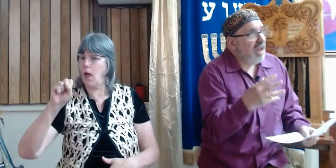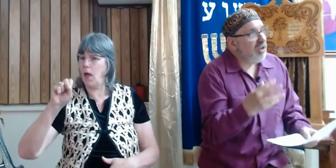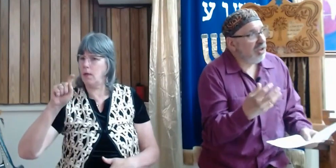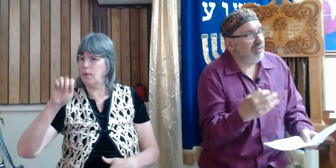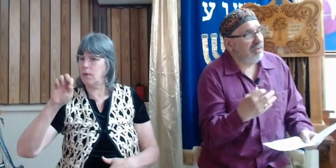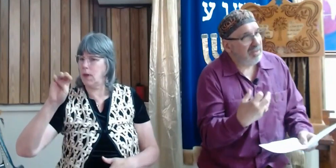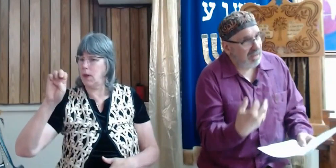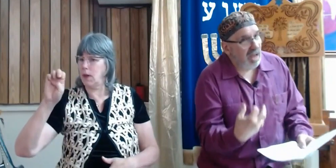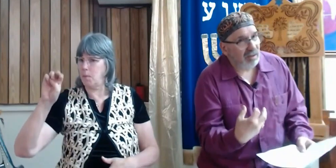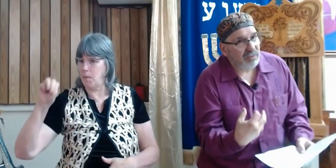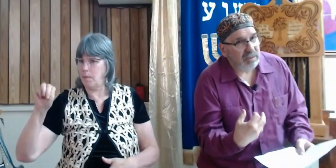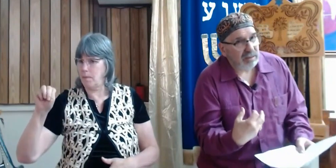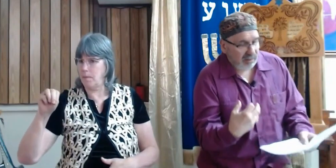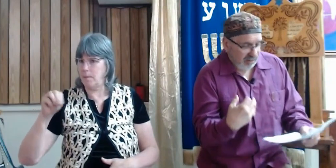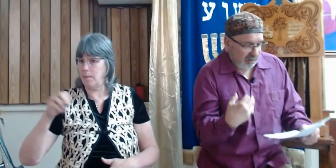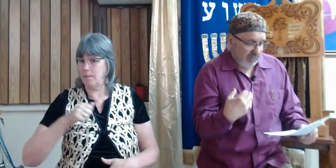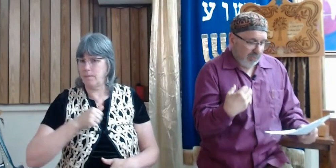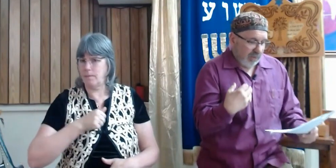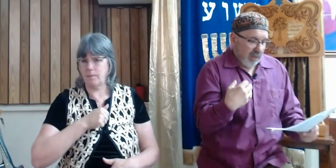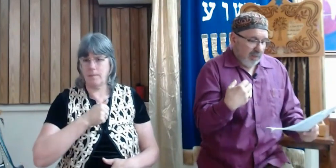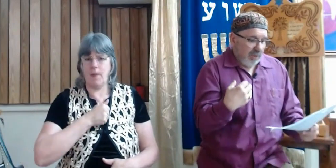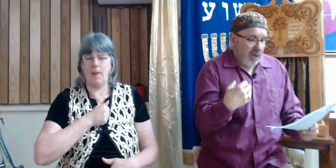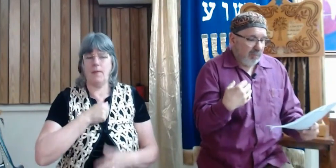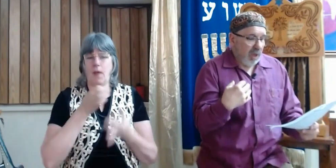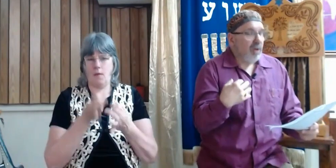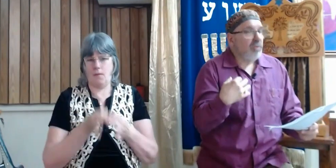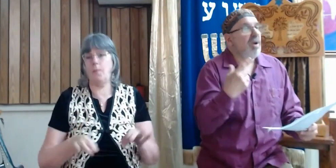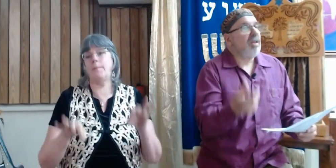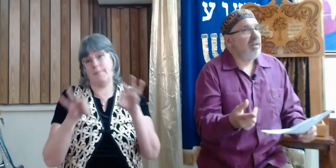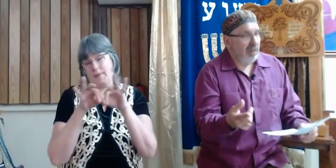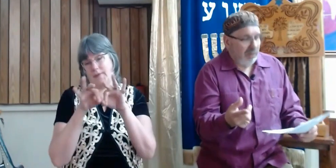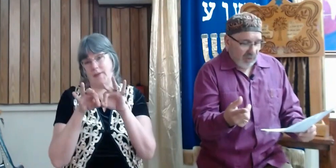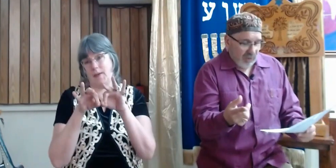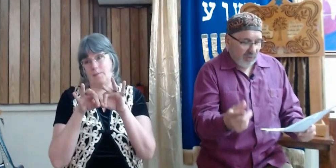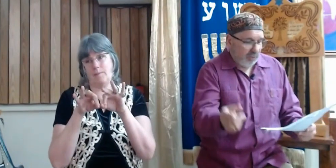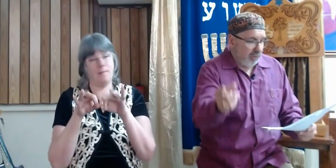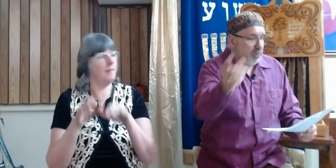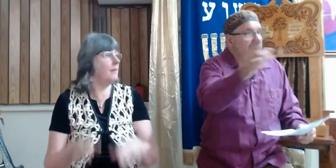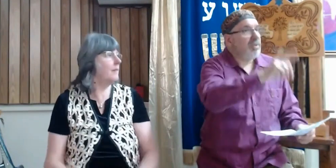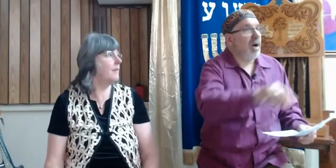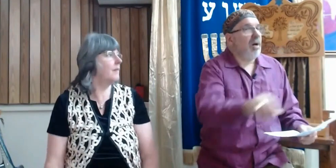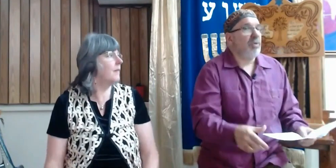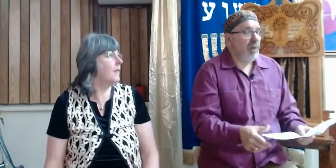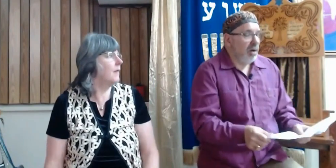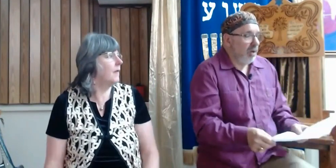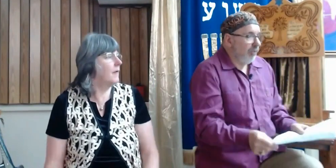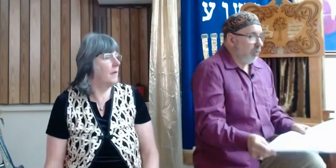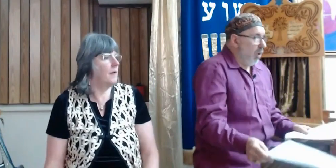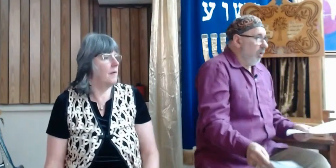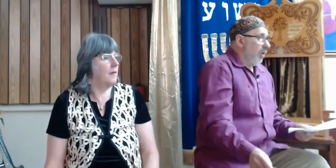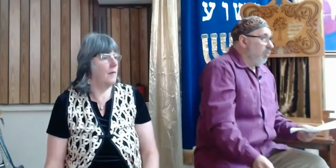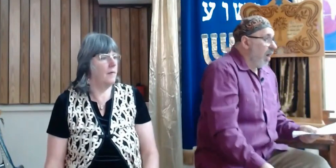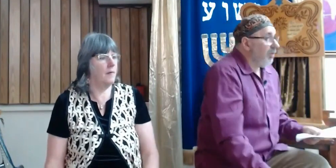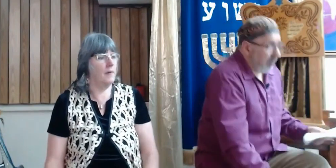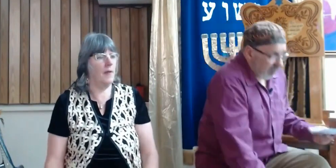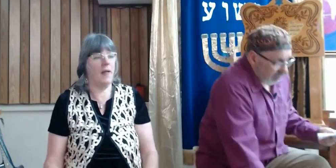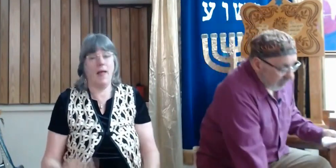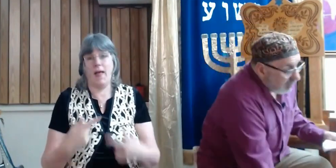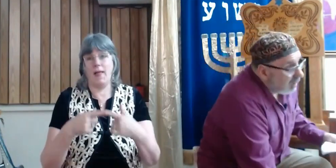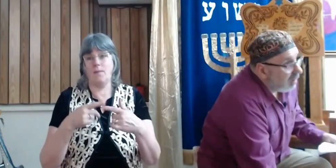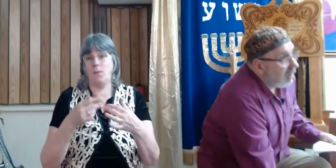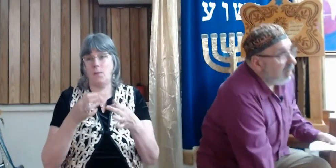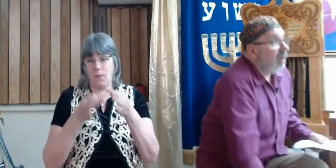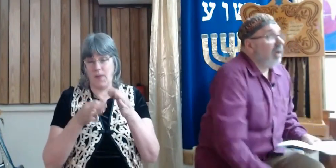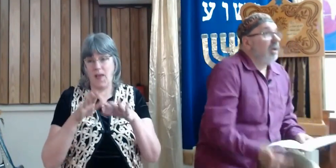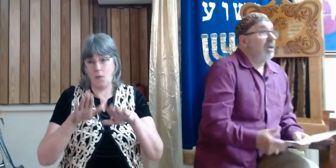appreciation of themselves becomes relative to the whims of the world around them.